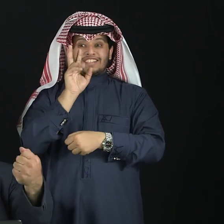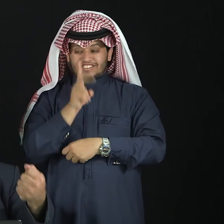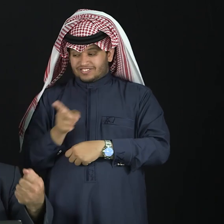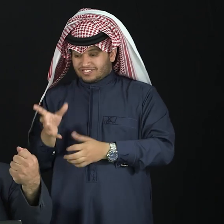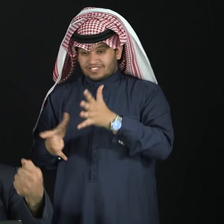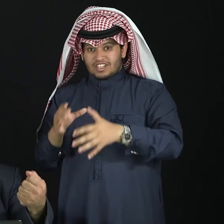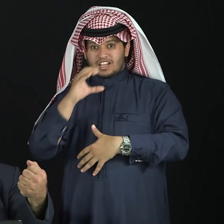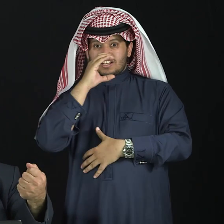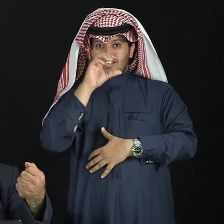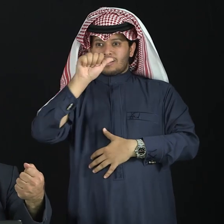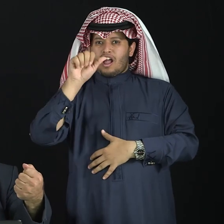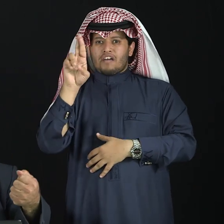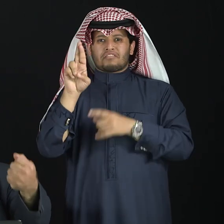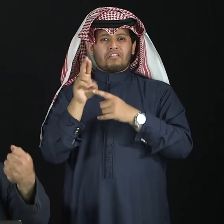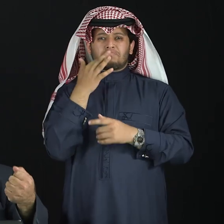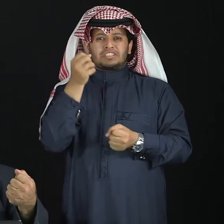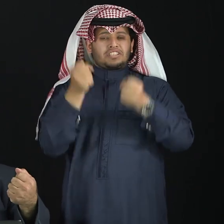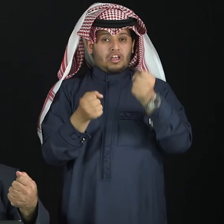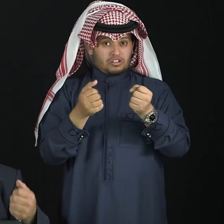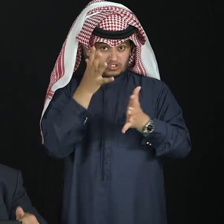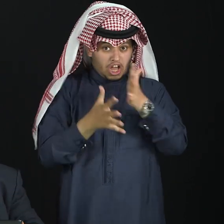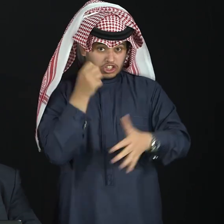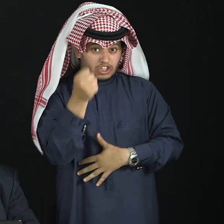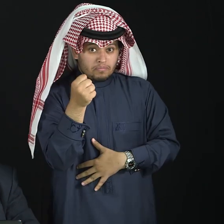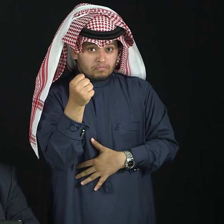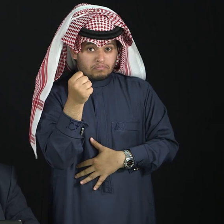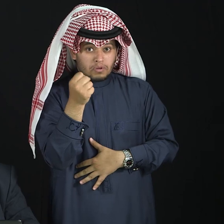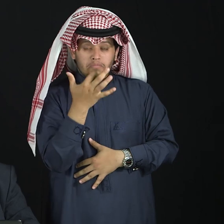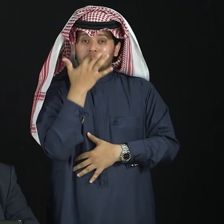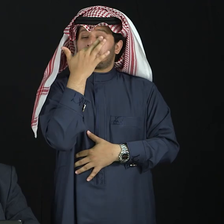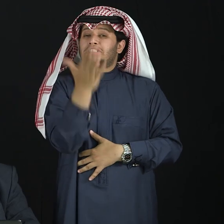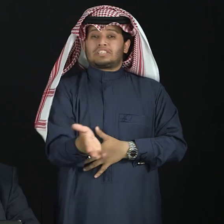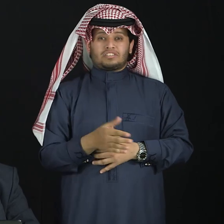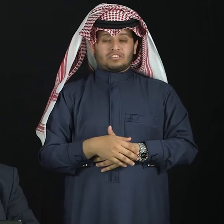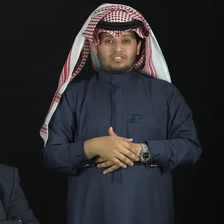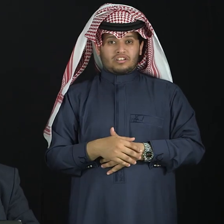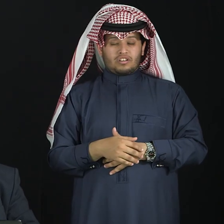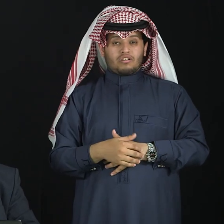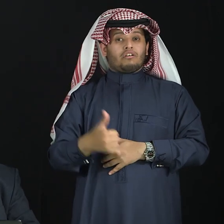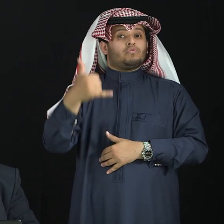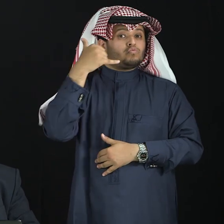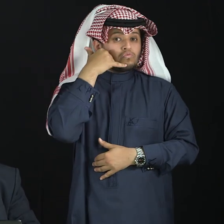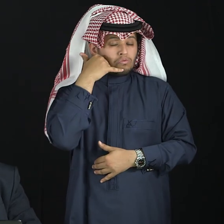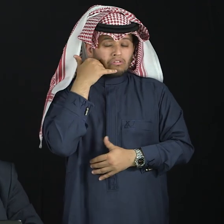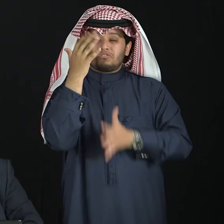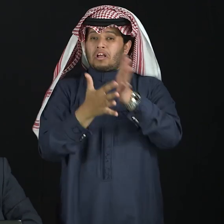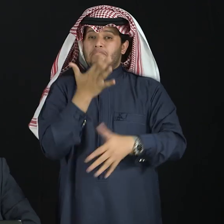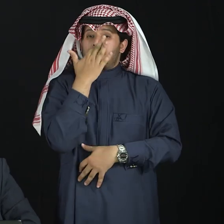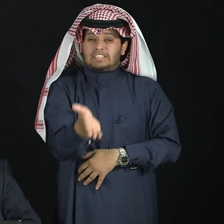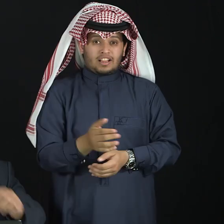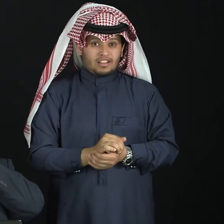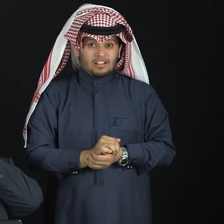the sign of steering like this, car. Like phone, phone, sleep,